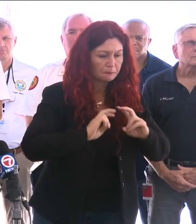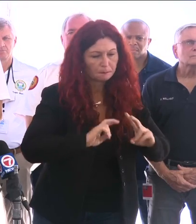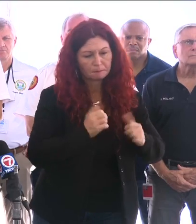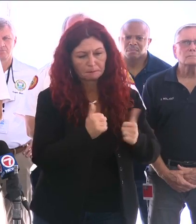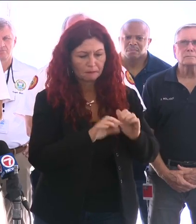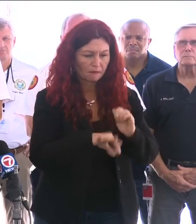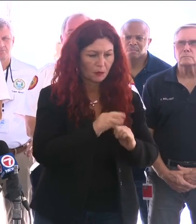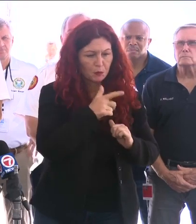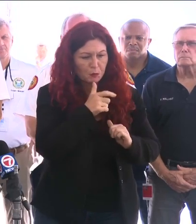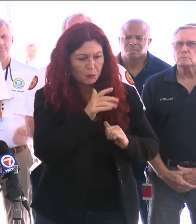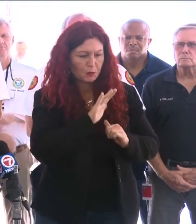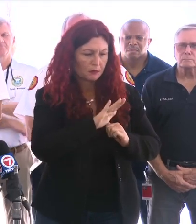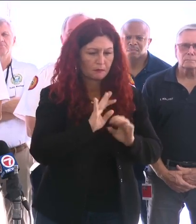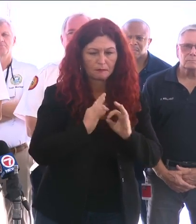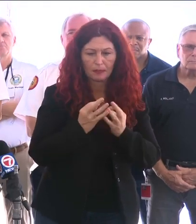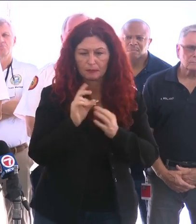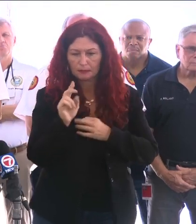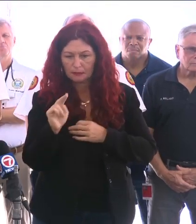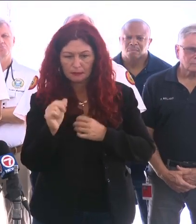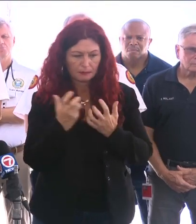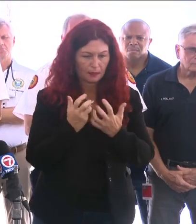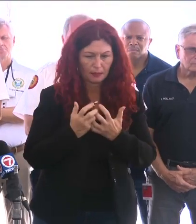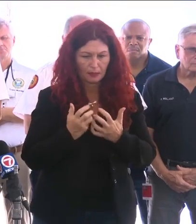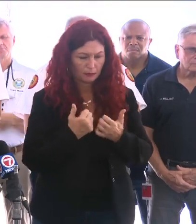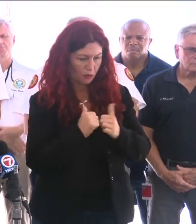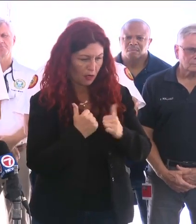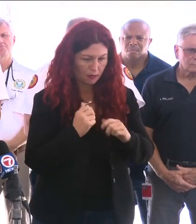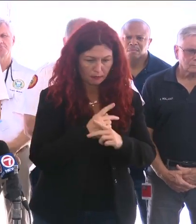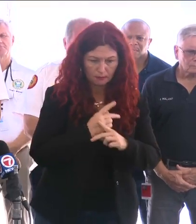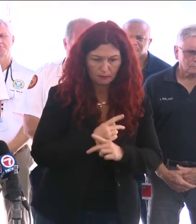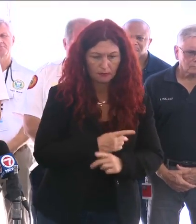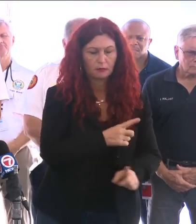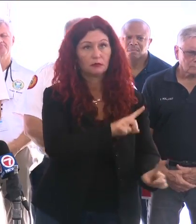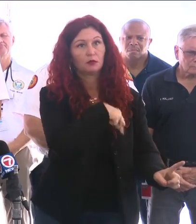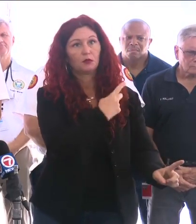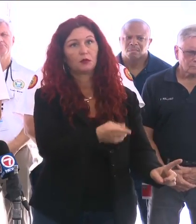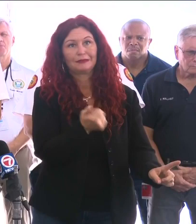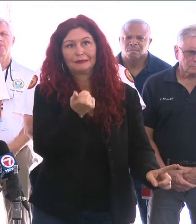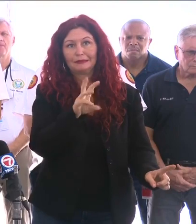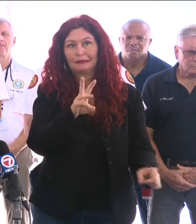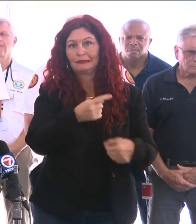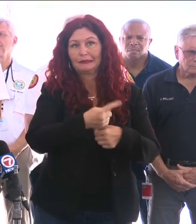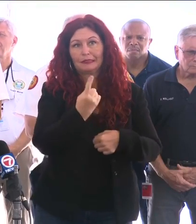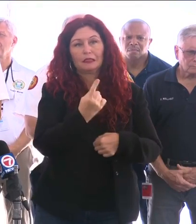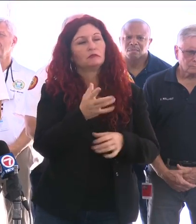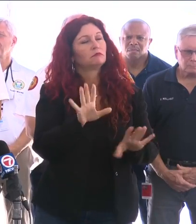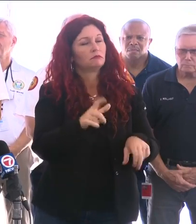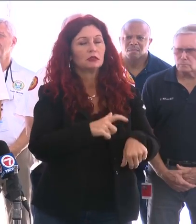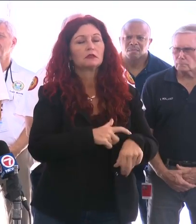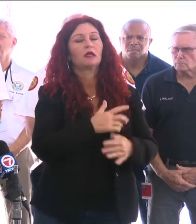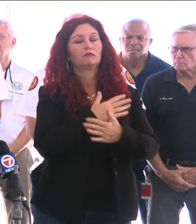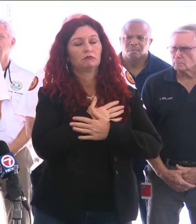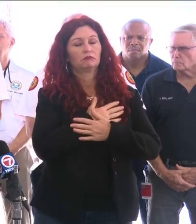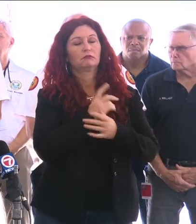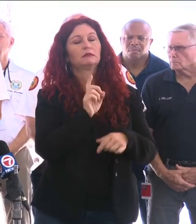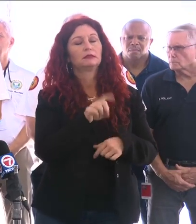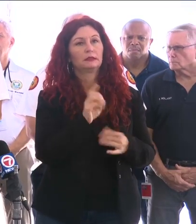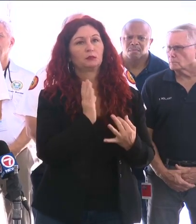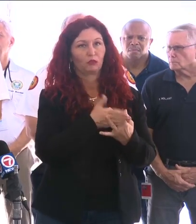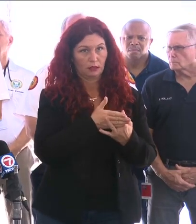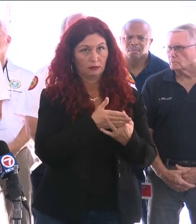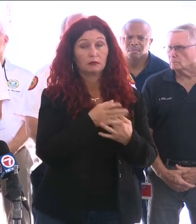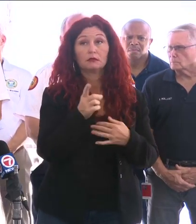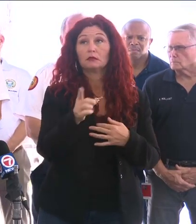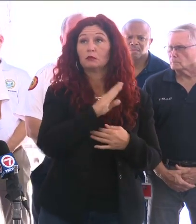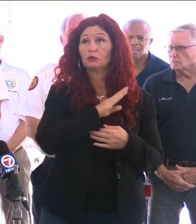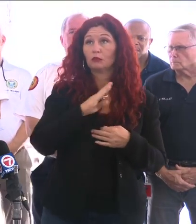to help us allow our teams to rotate more frequently. All those who